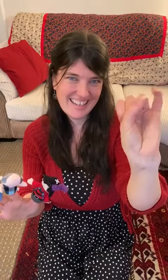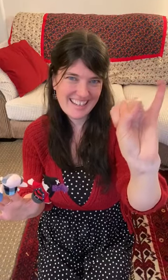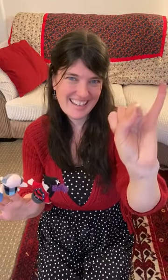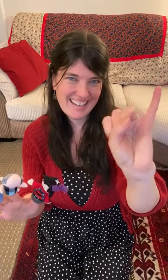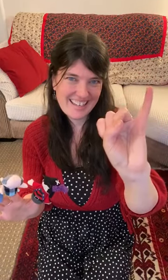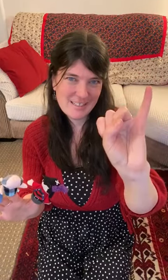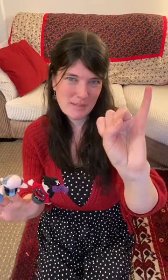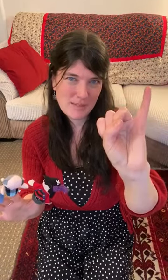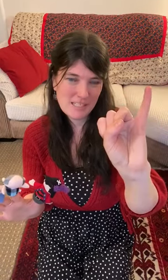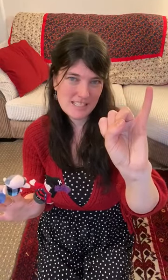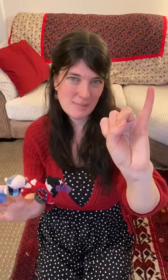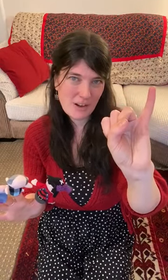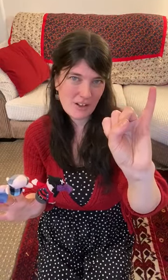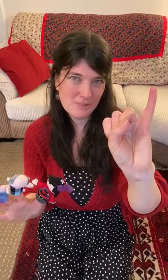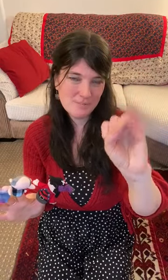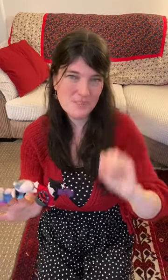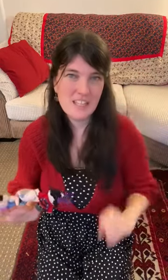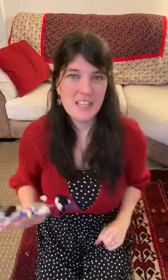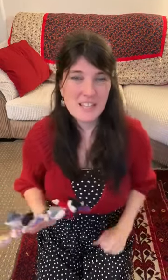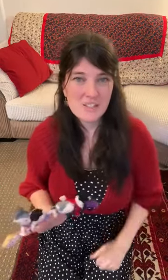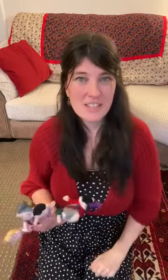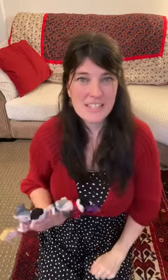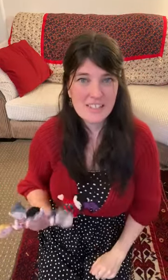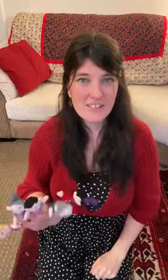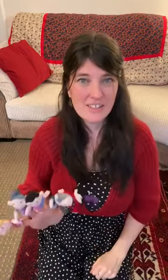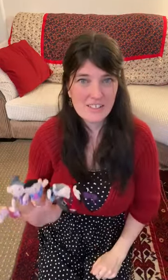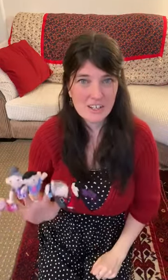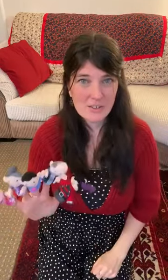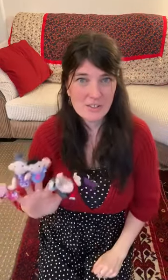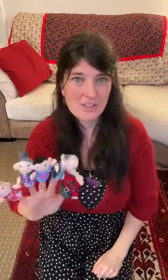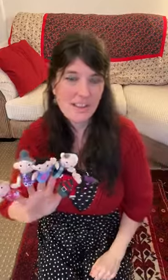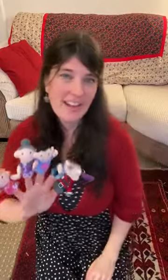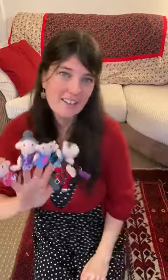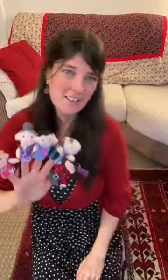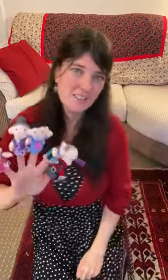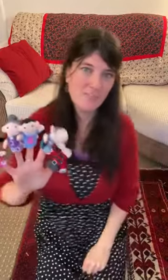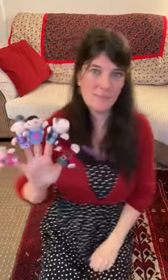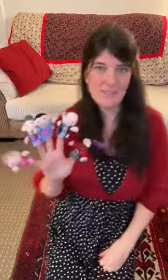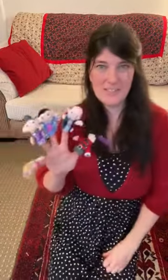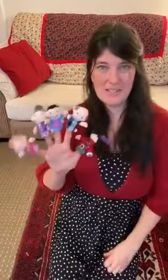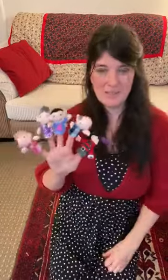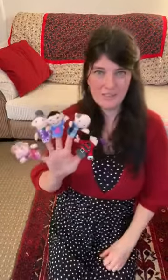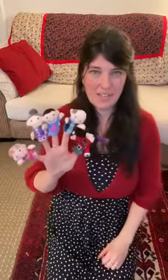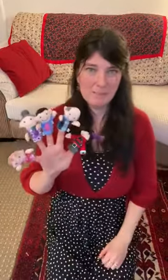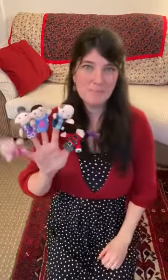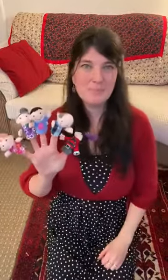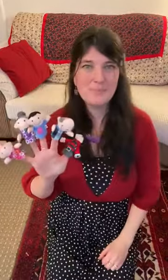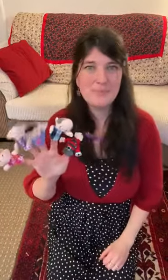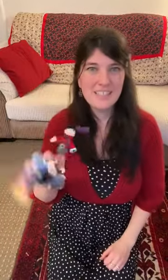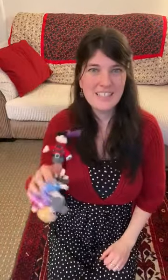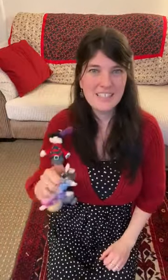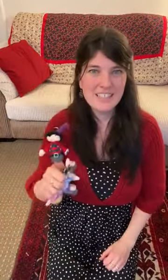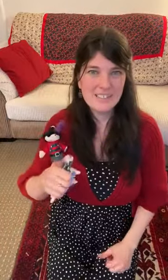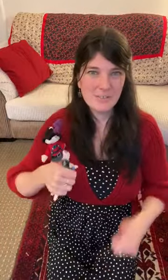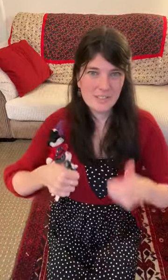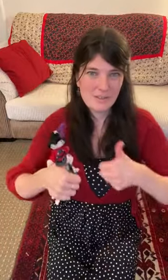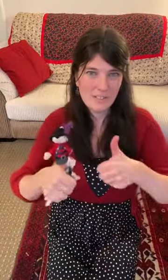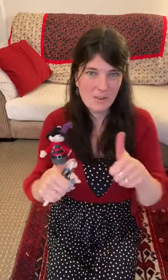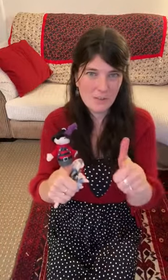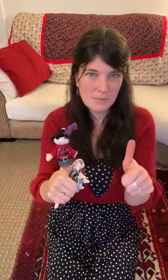And Baby Small. So I'm to sing a little song. And you can do the actions with me for this one, okay? So first we're going to hold up